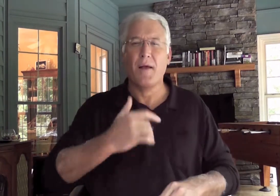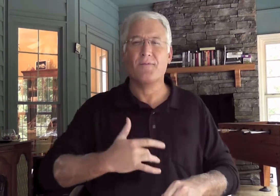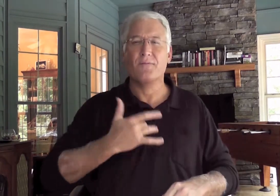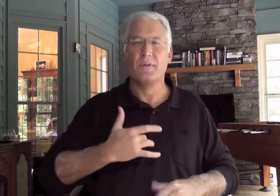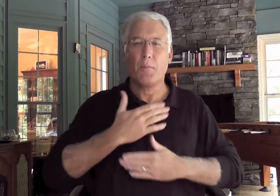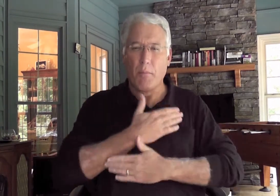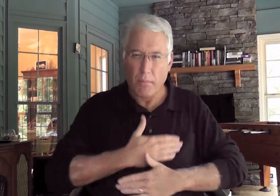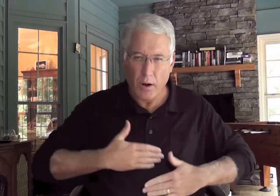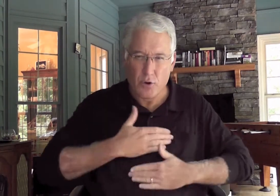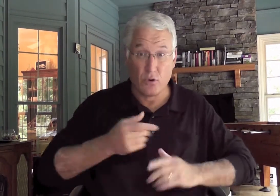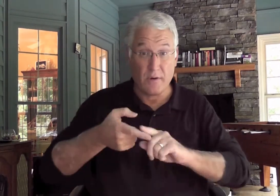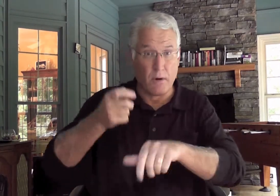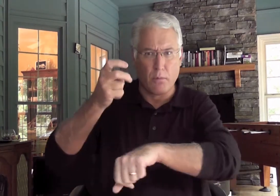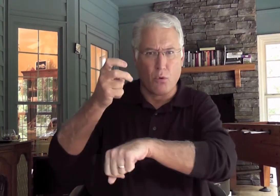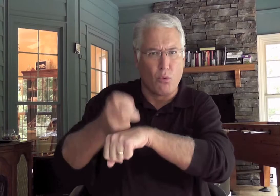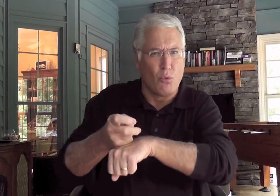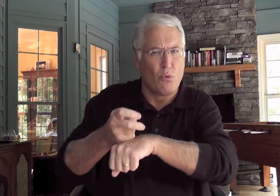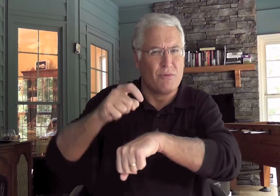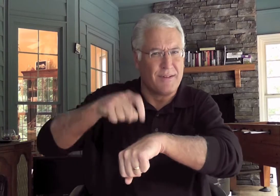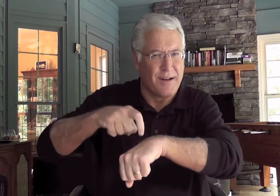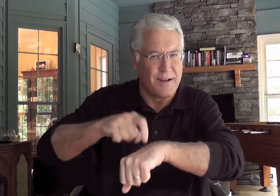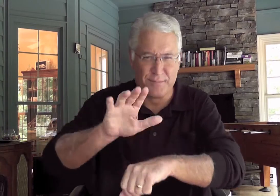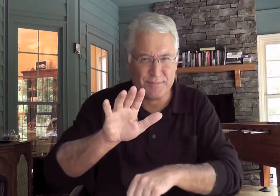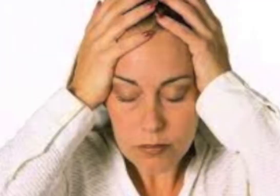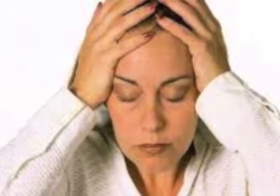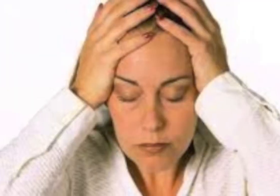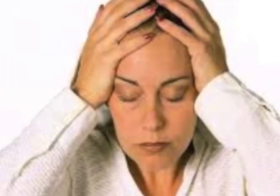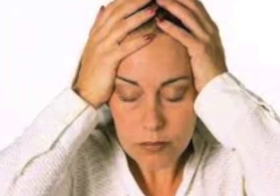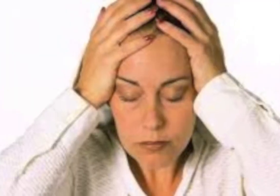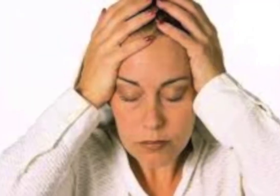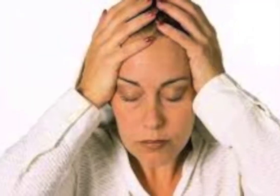It's natural that we are not going to feel happy about having a hard situation.